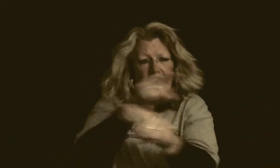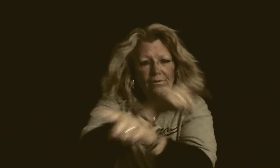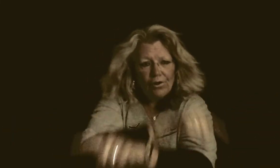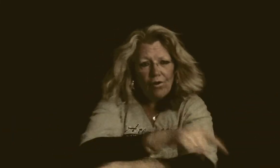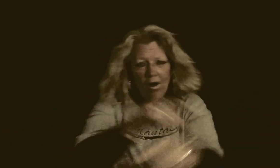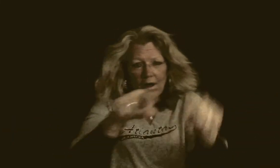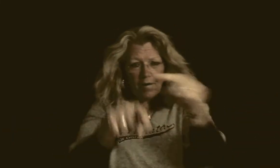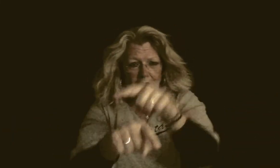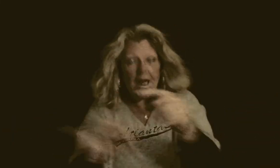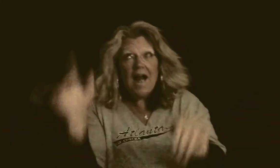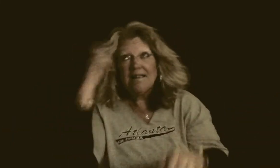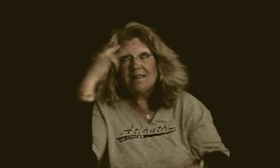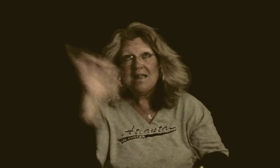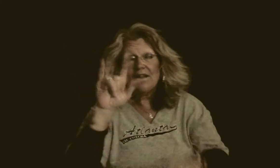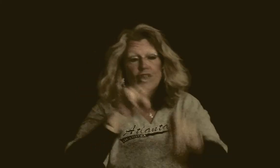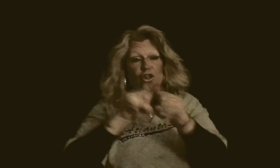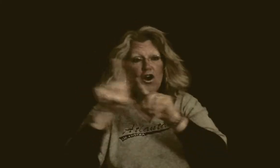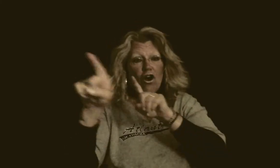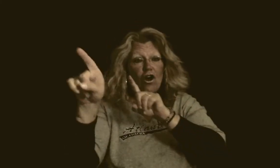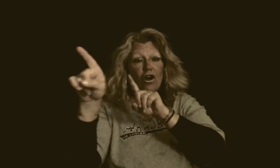converged as did the stars